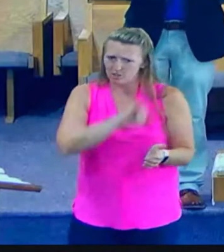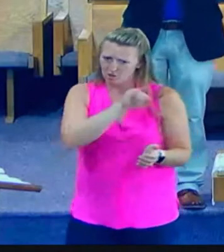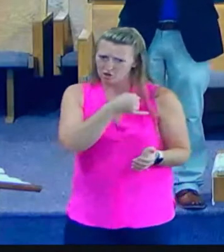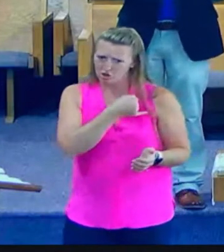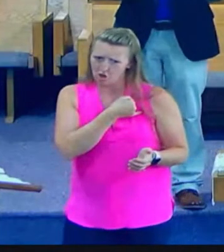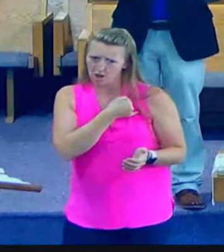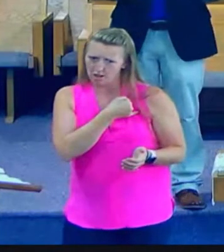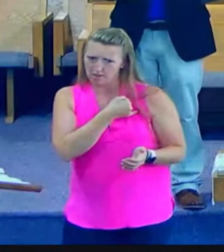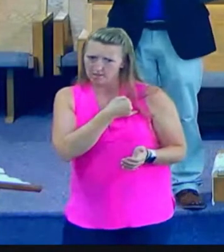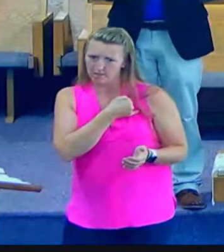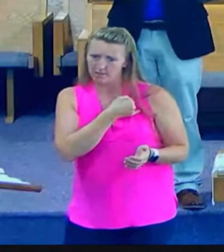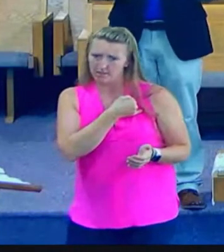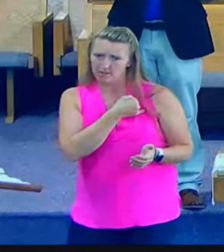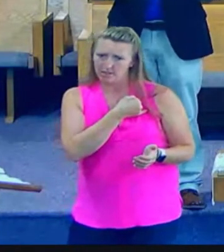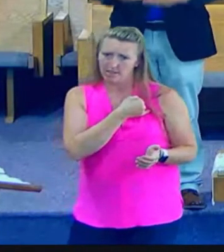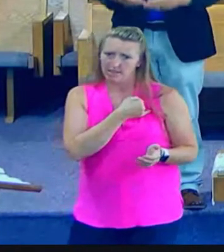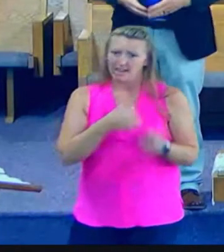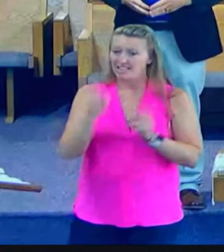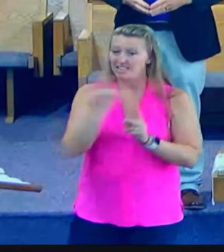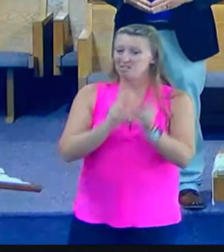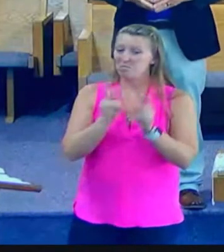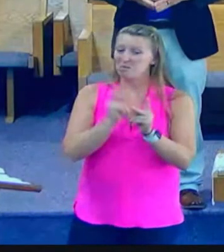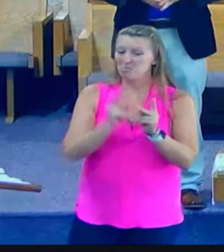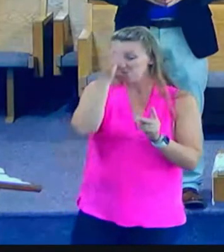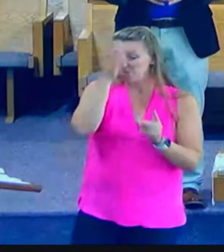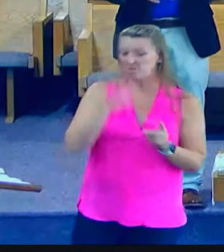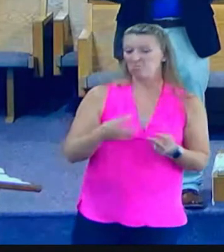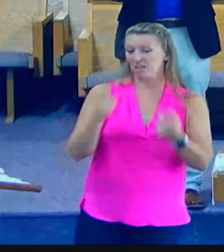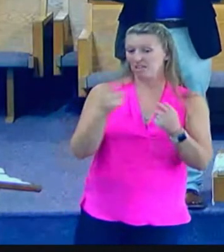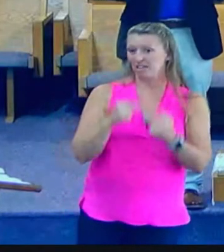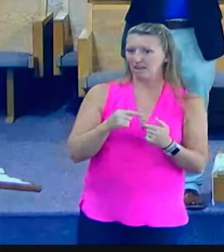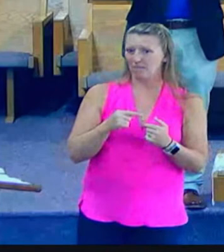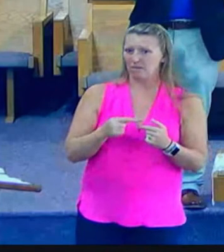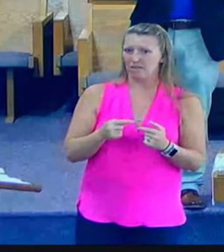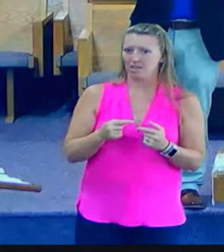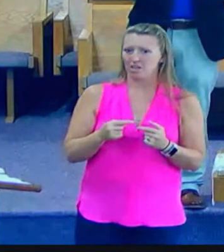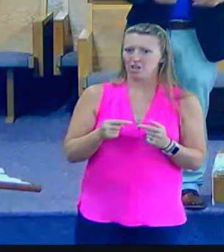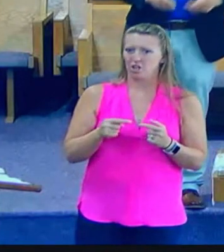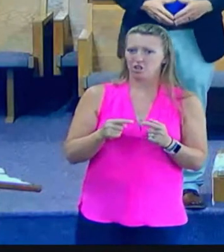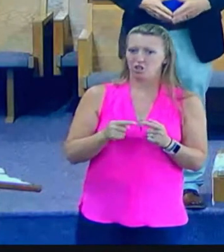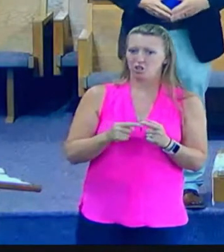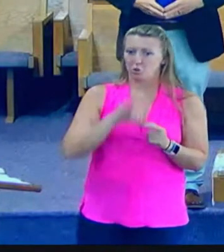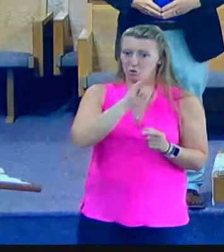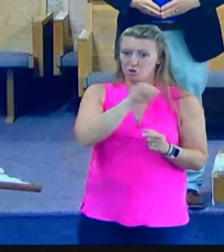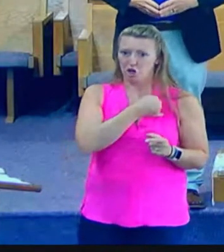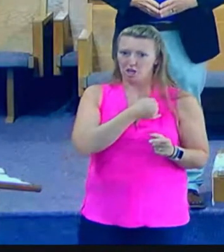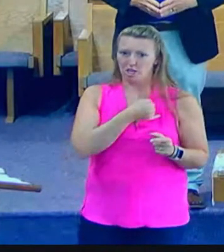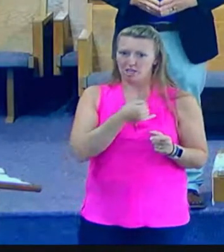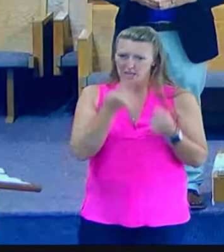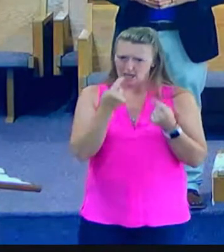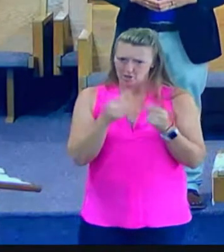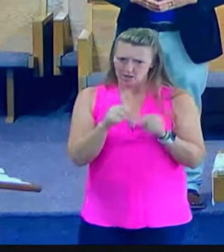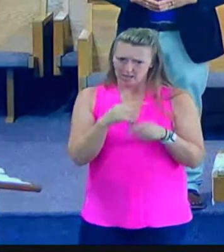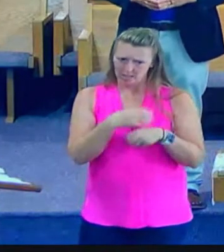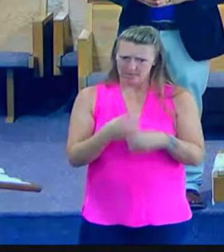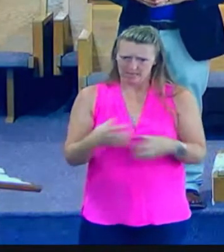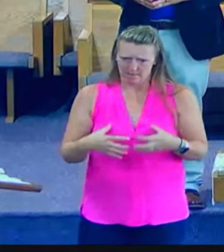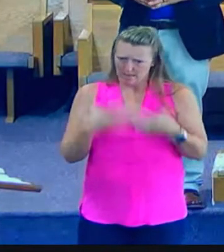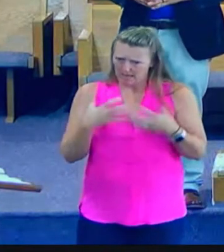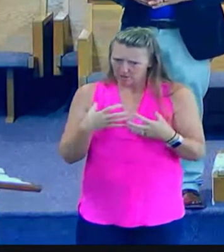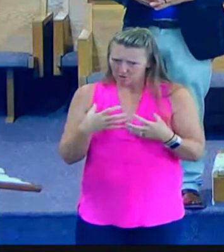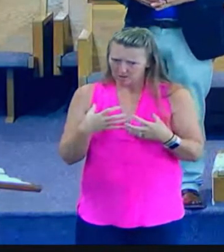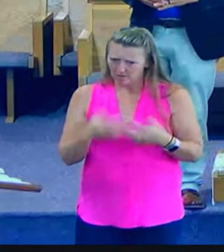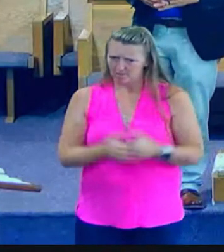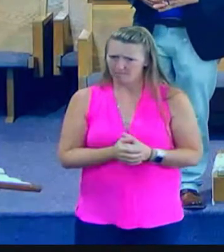rise, cause something to rise up within him where he would go and he would try to shut down this movement of